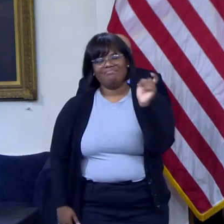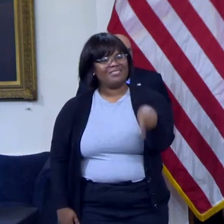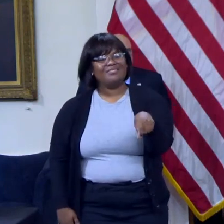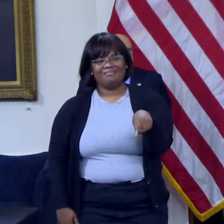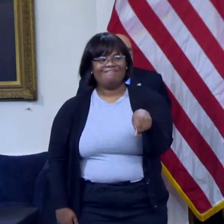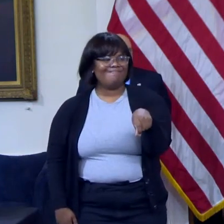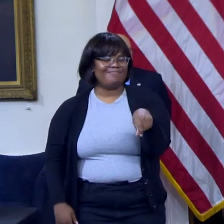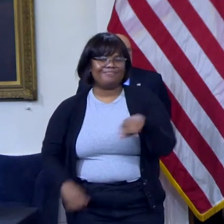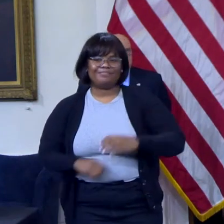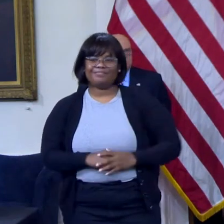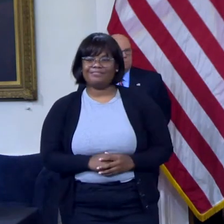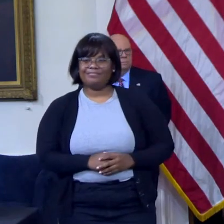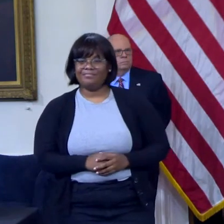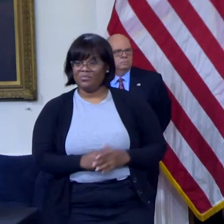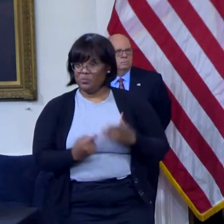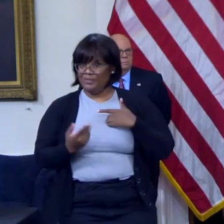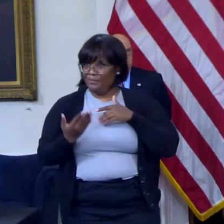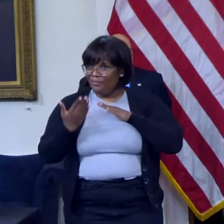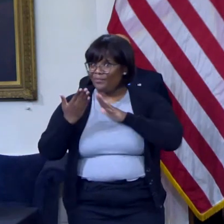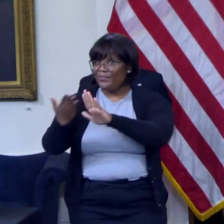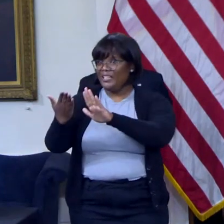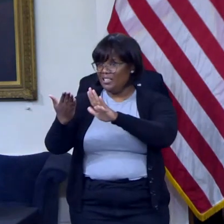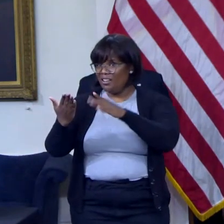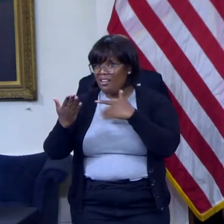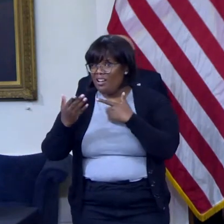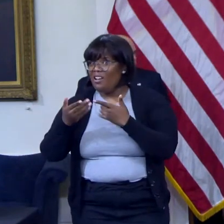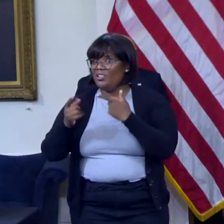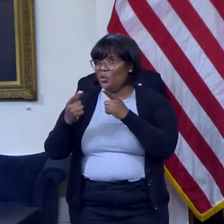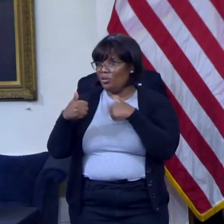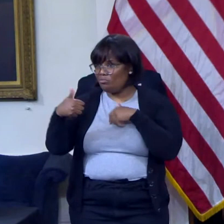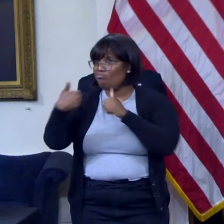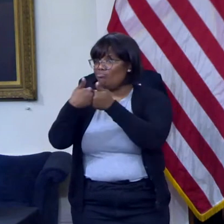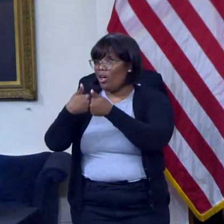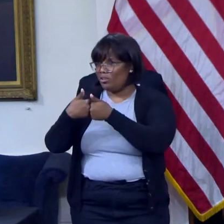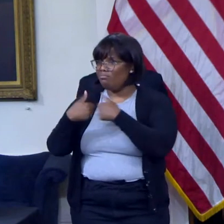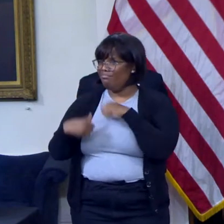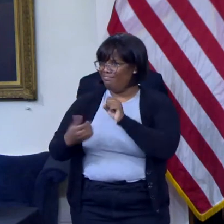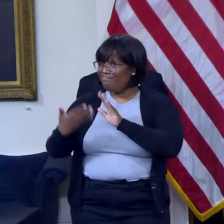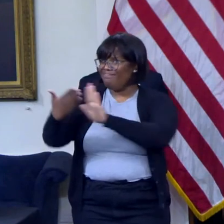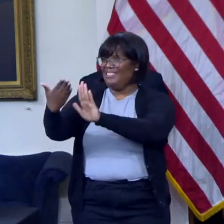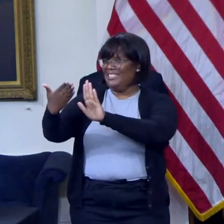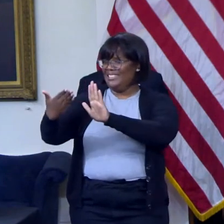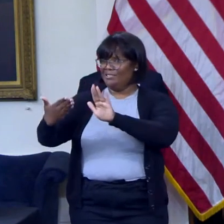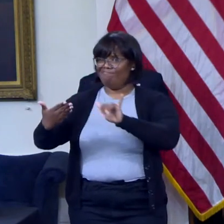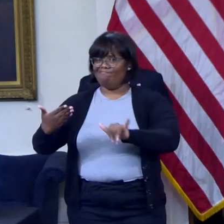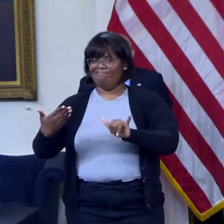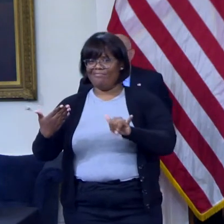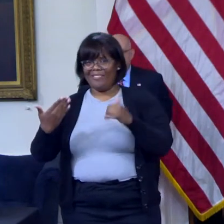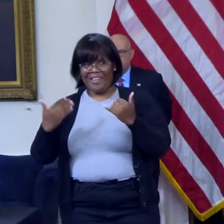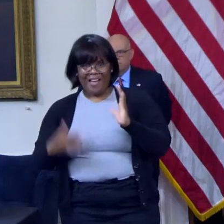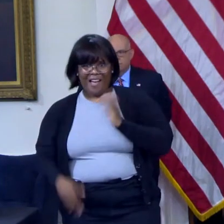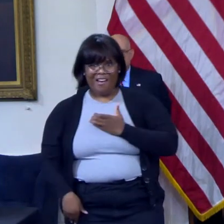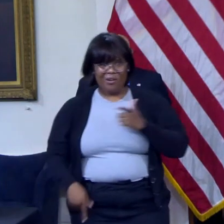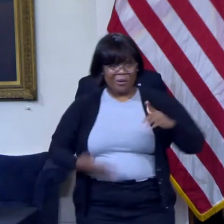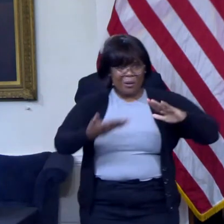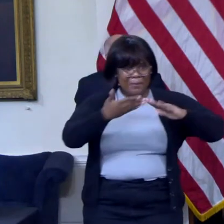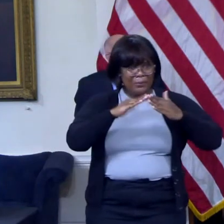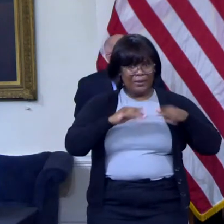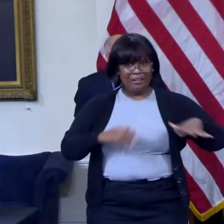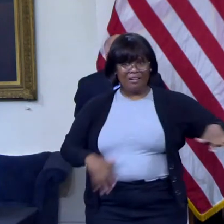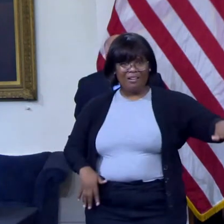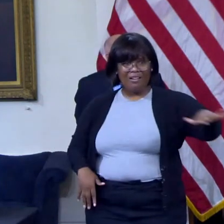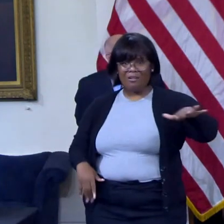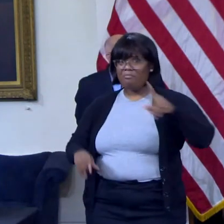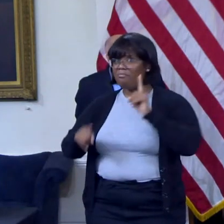which promises to be extremely challenging in the community at large and across health care,